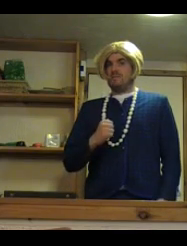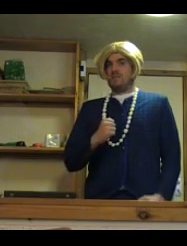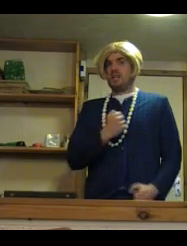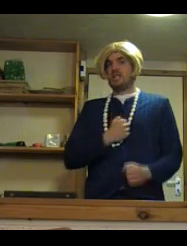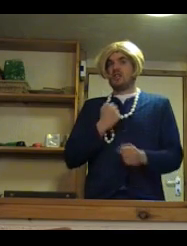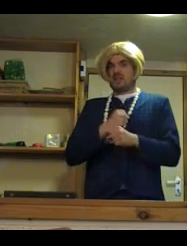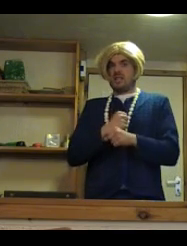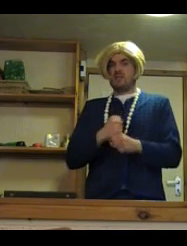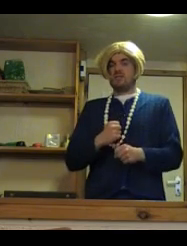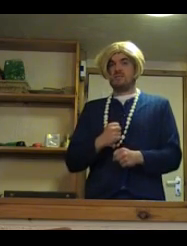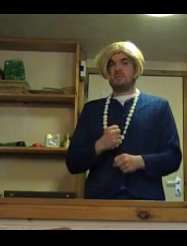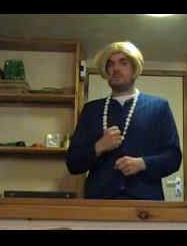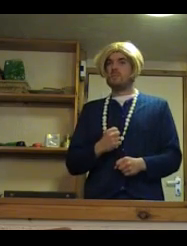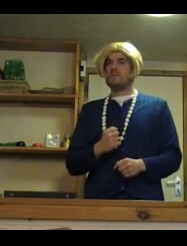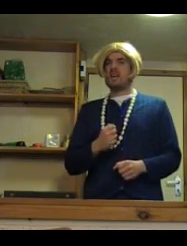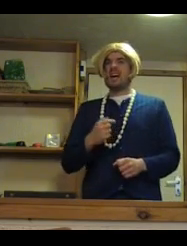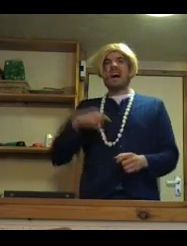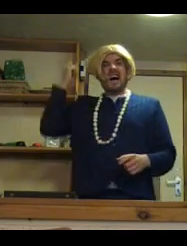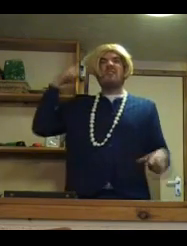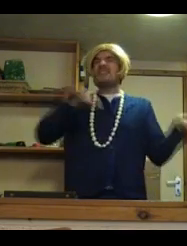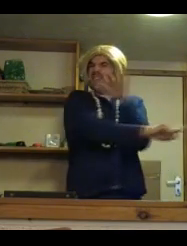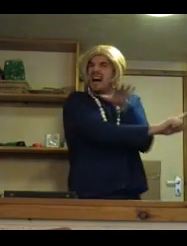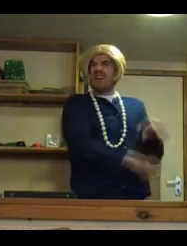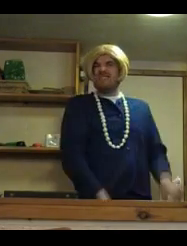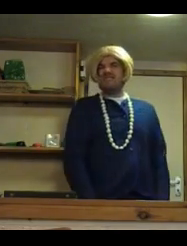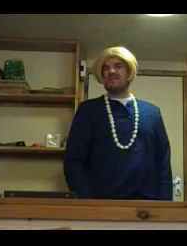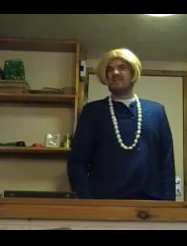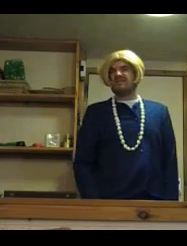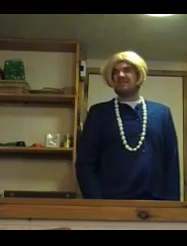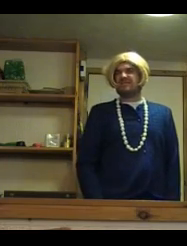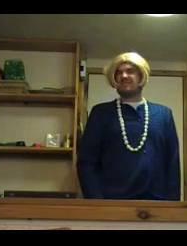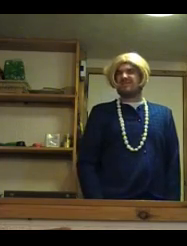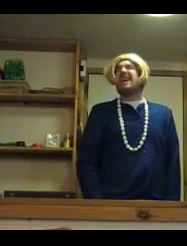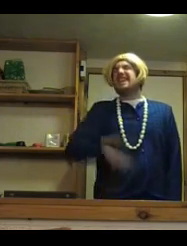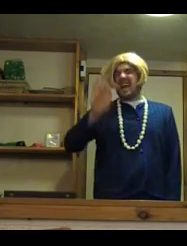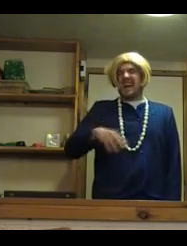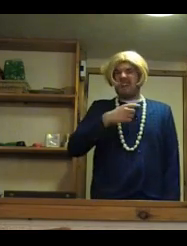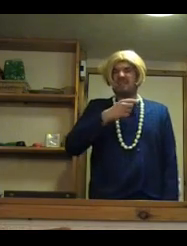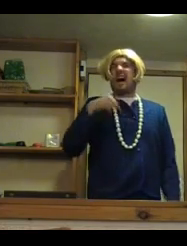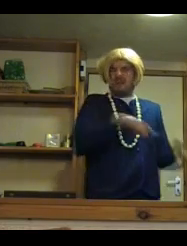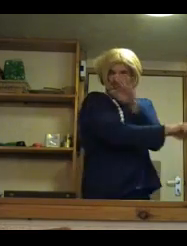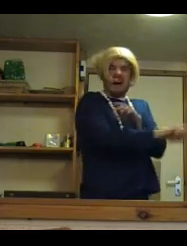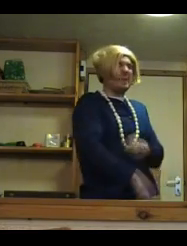There we go. I think I'll go. Yeah. I'll go. we